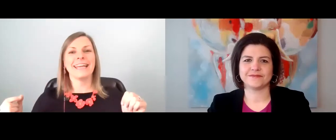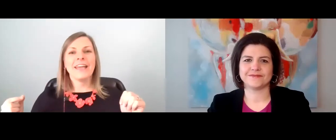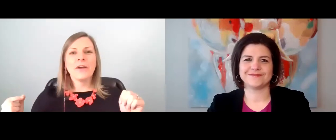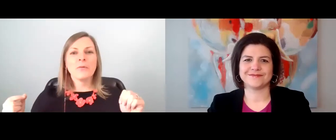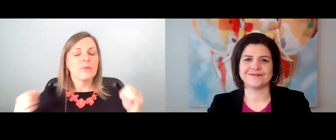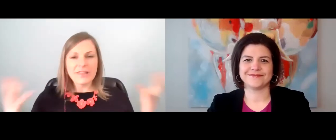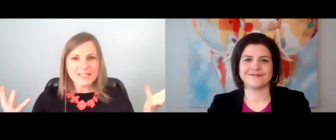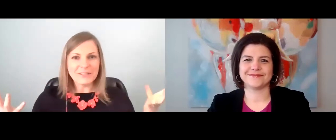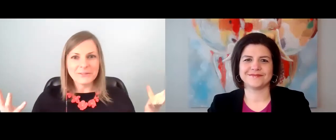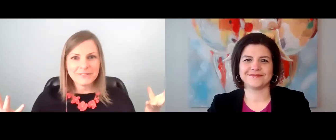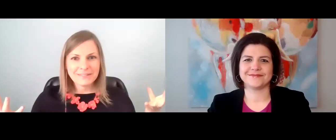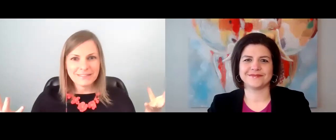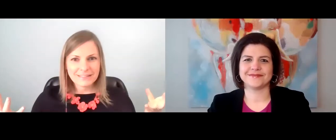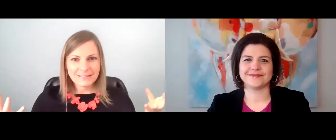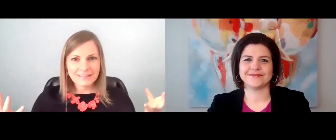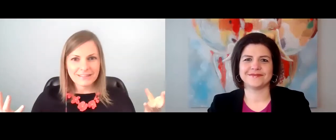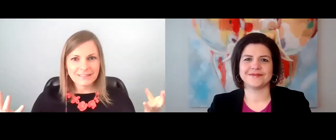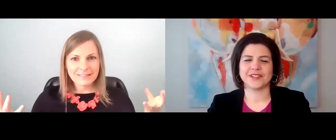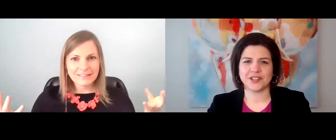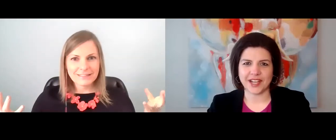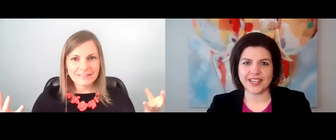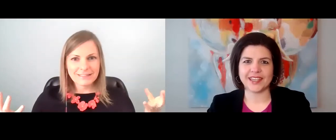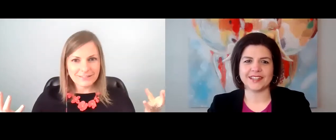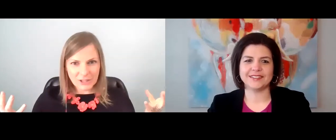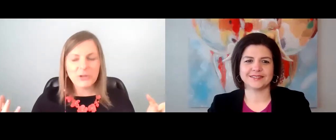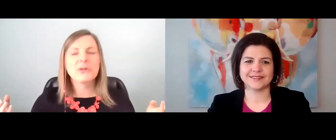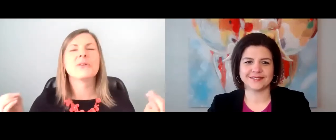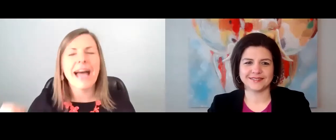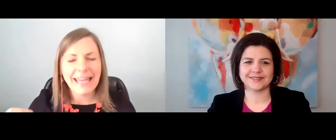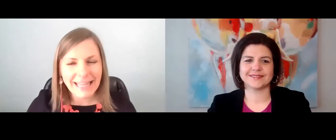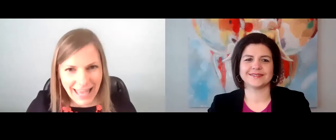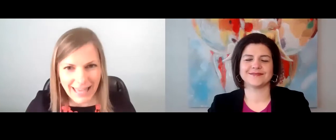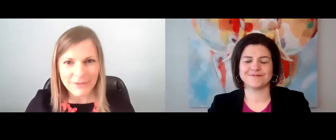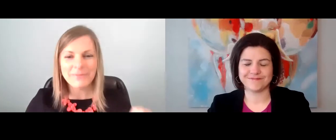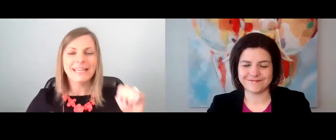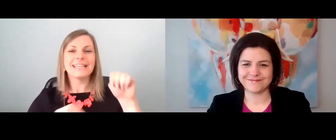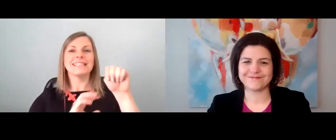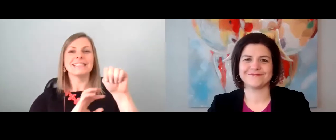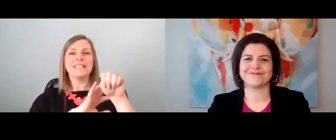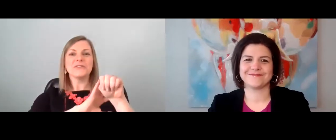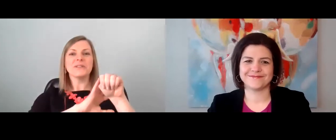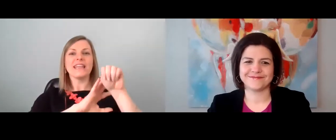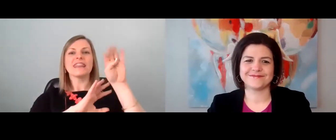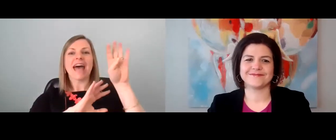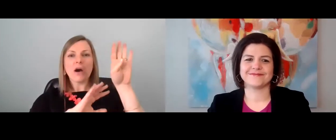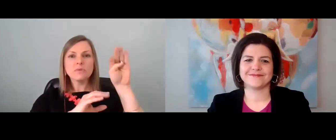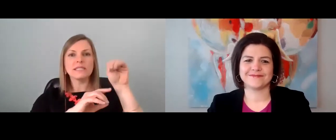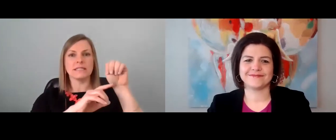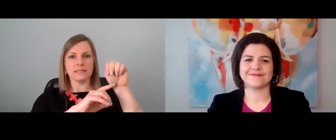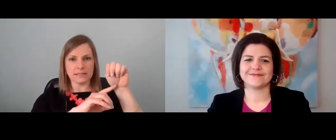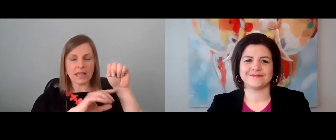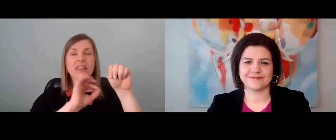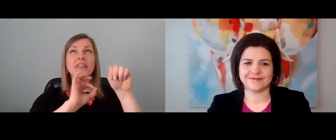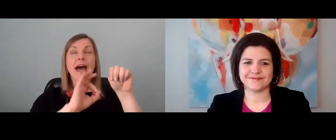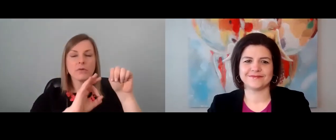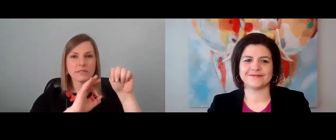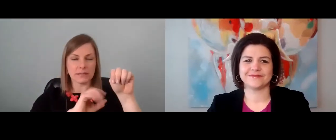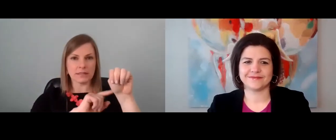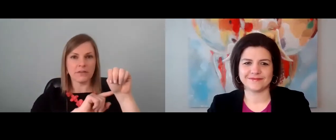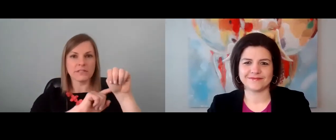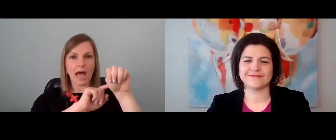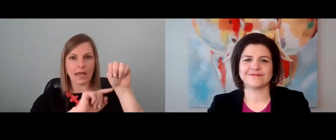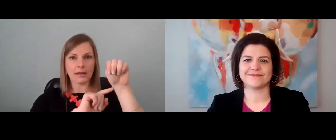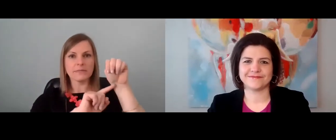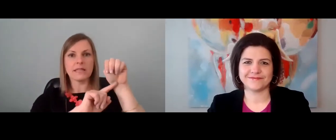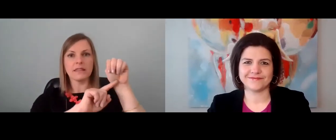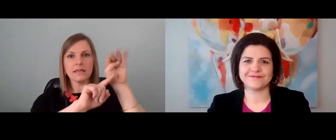again, what do they do? Cry again. Cry again, because it's literally thousands, thousands